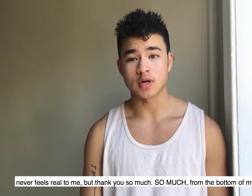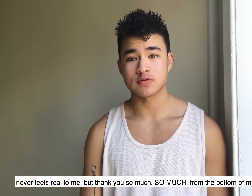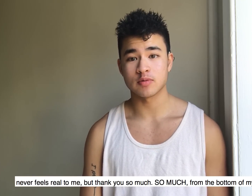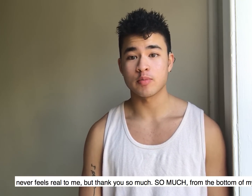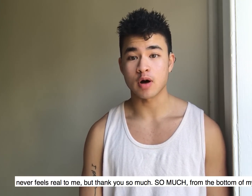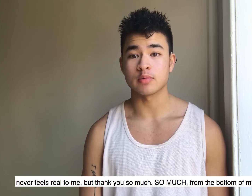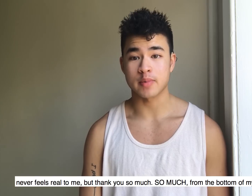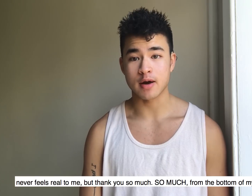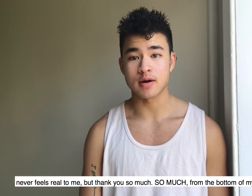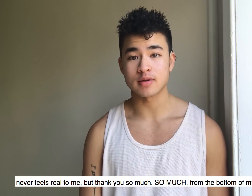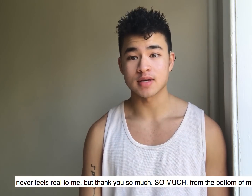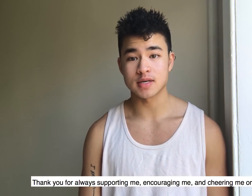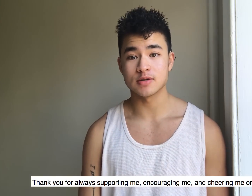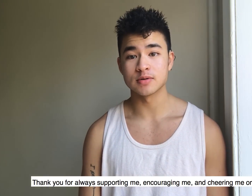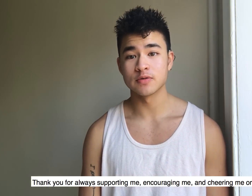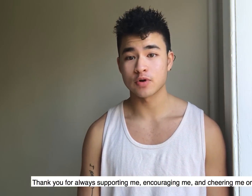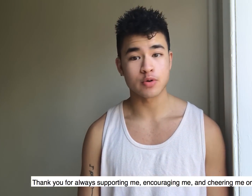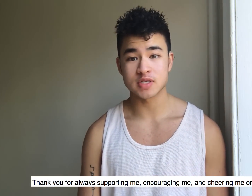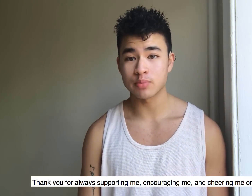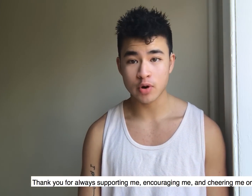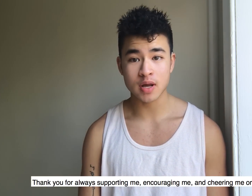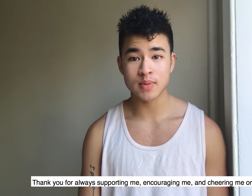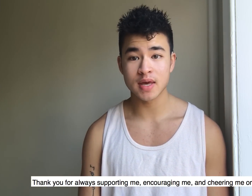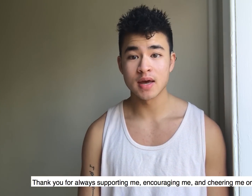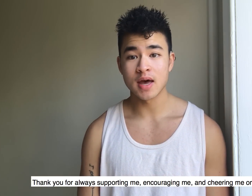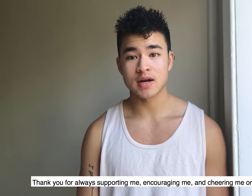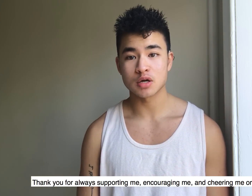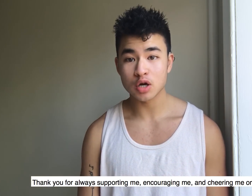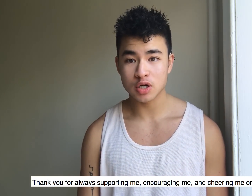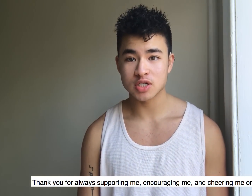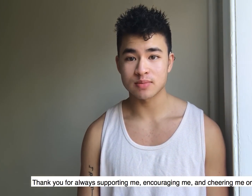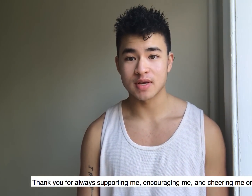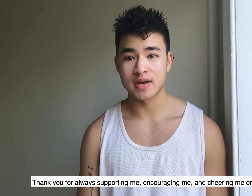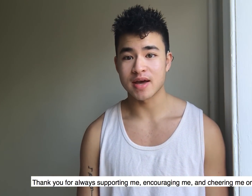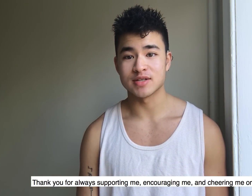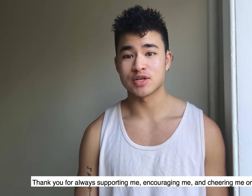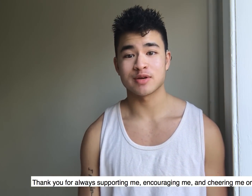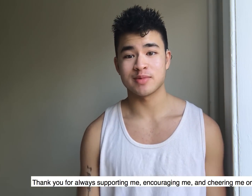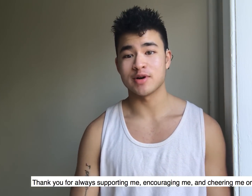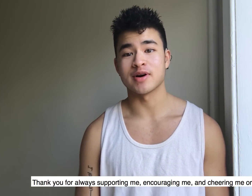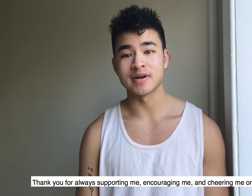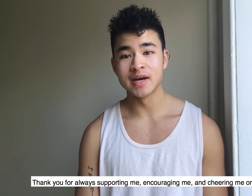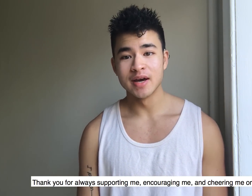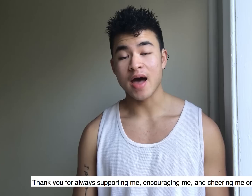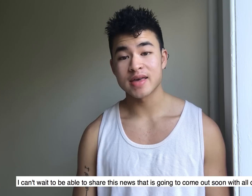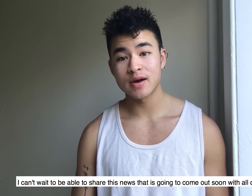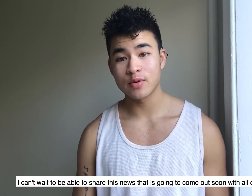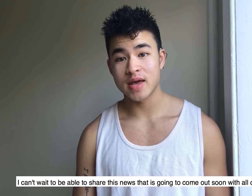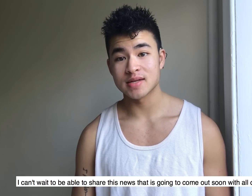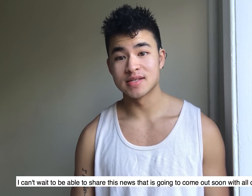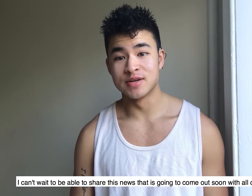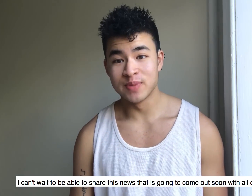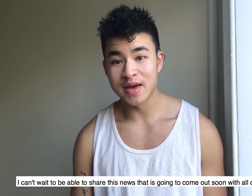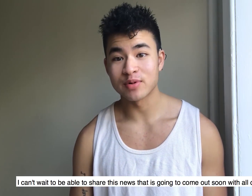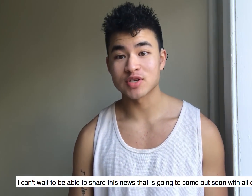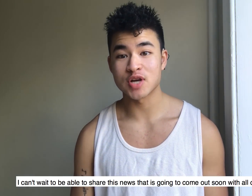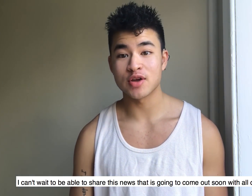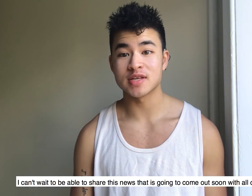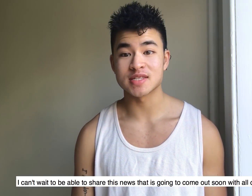much from the bottom of my heart thank you for supporting me and encouraging me and cheering me on I can't wait to be able to share this